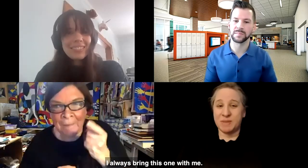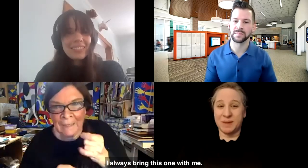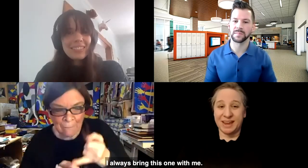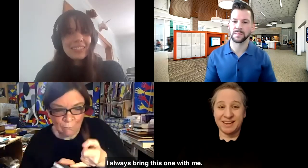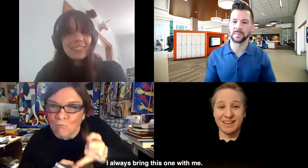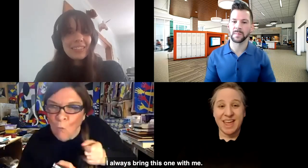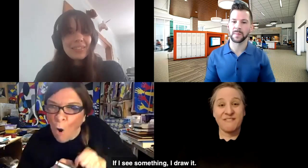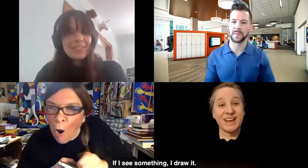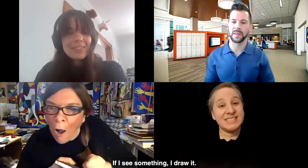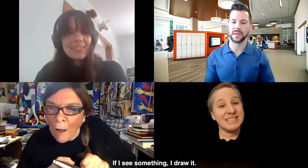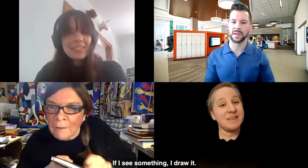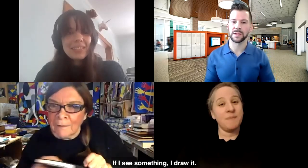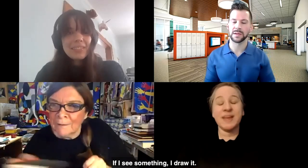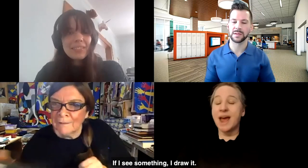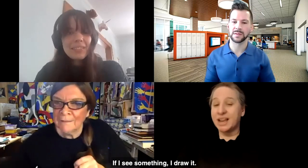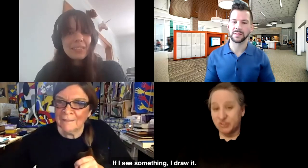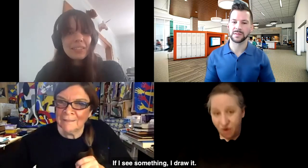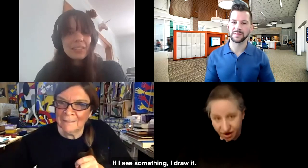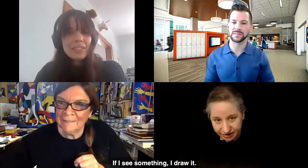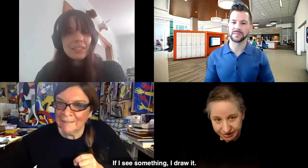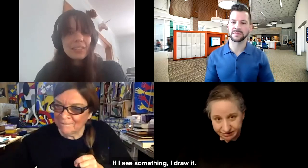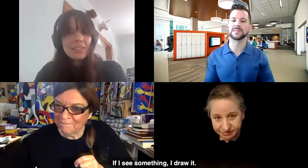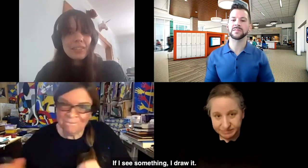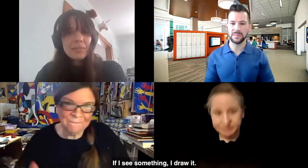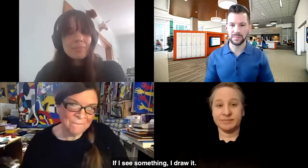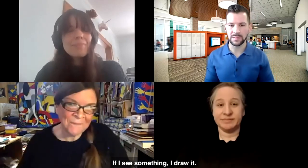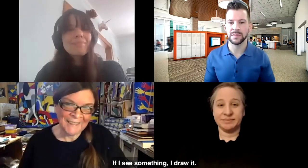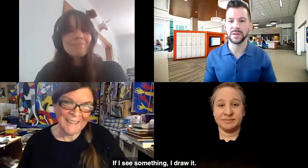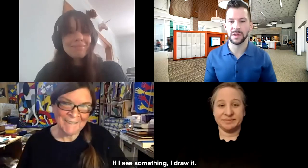this one with me. If I see something, I draw it.